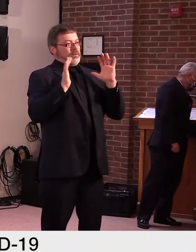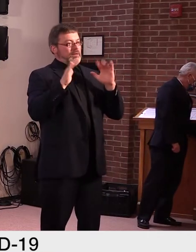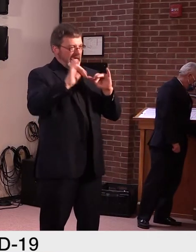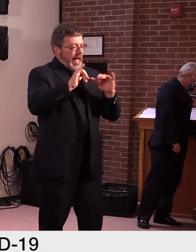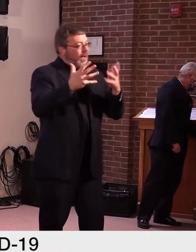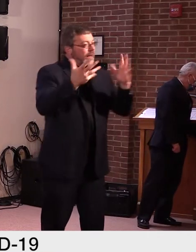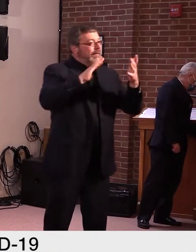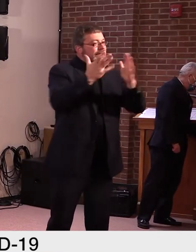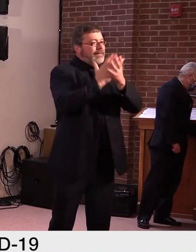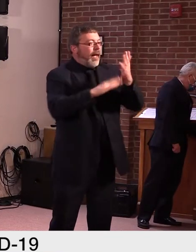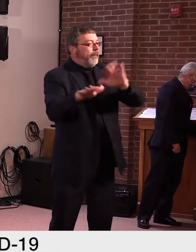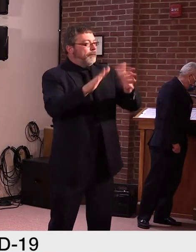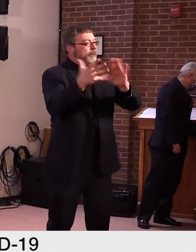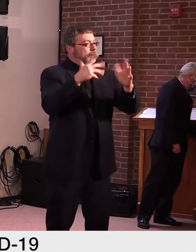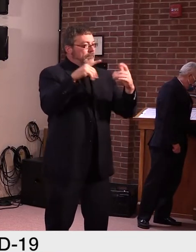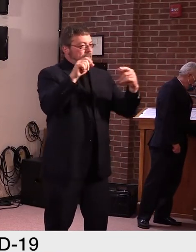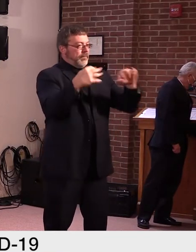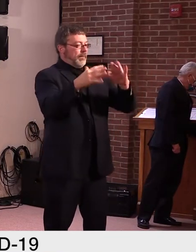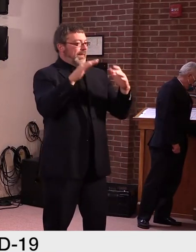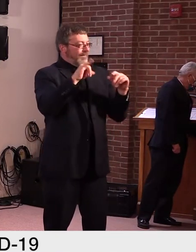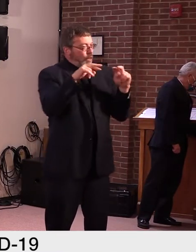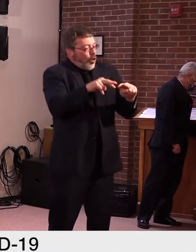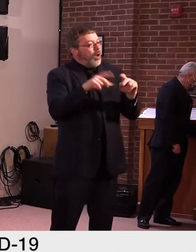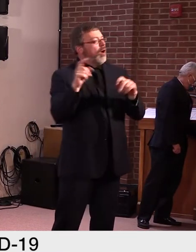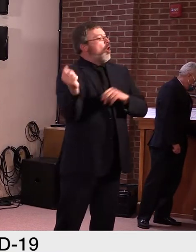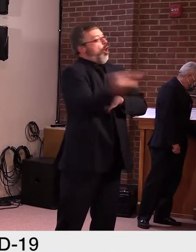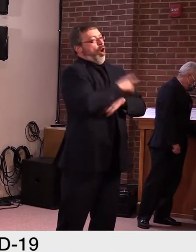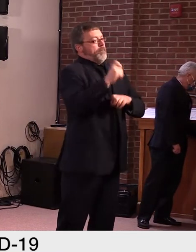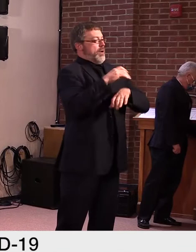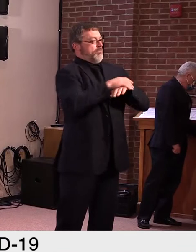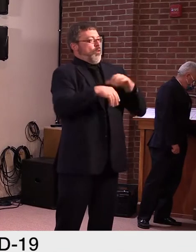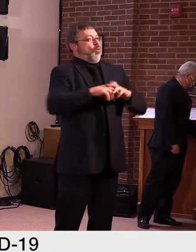as a school, as a school district system and following the healthcare.